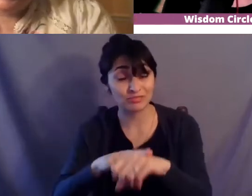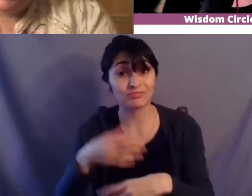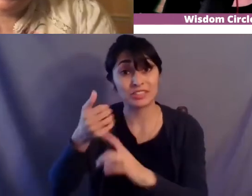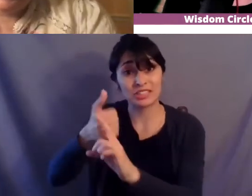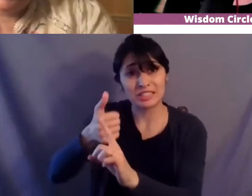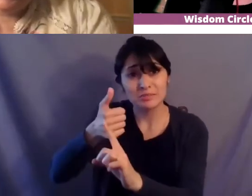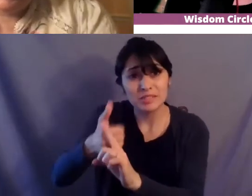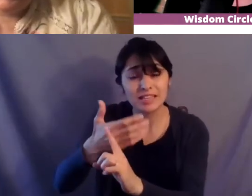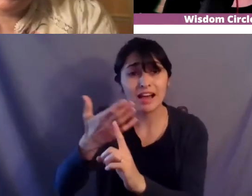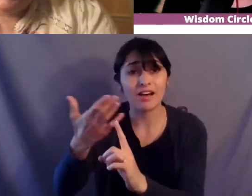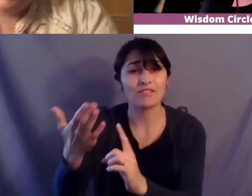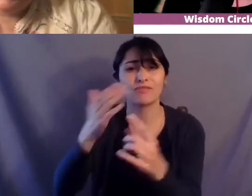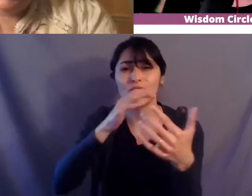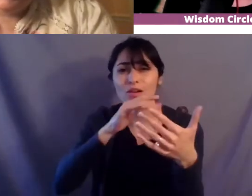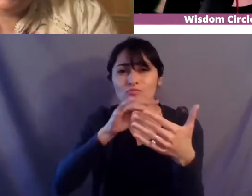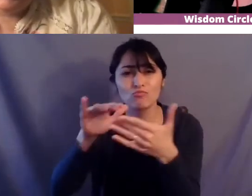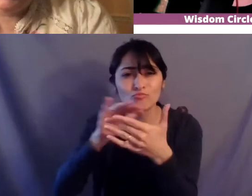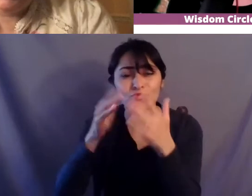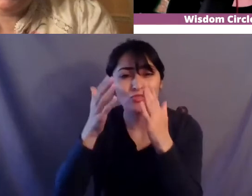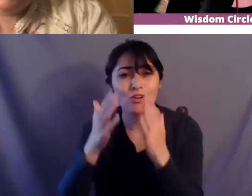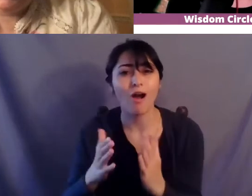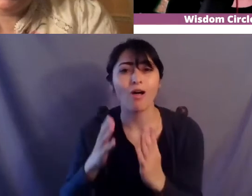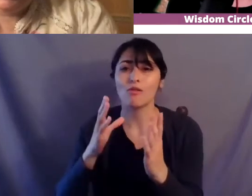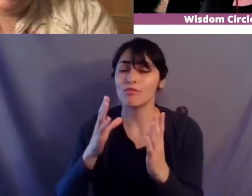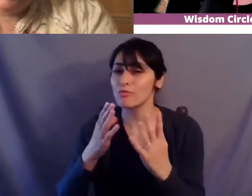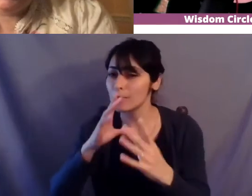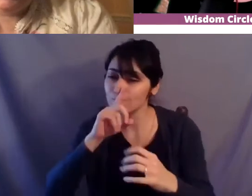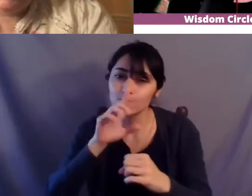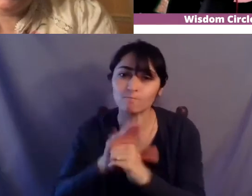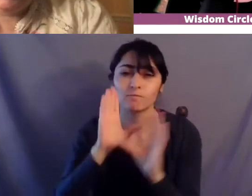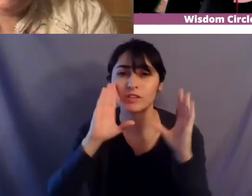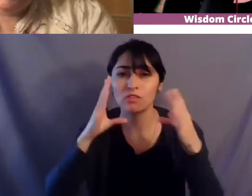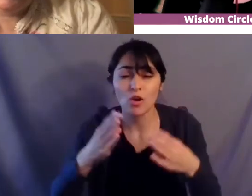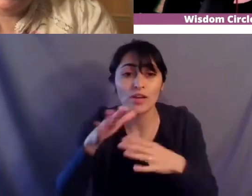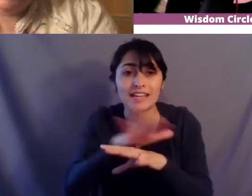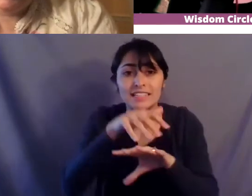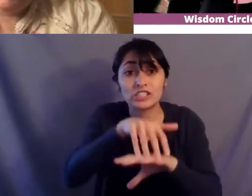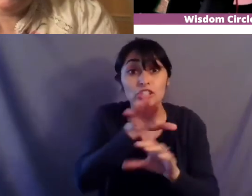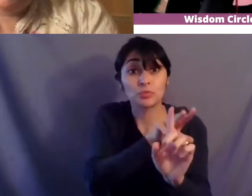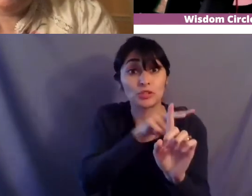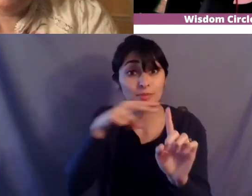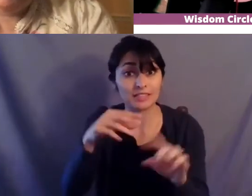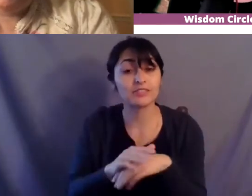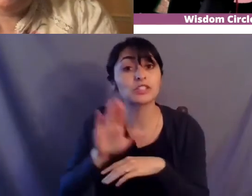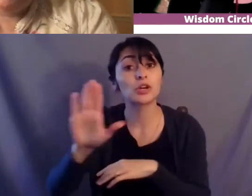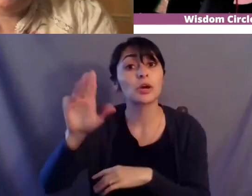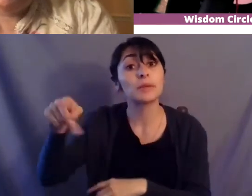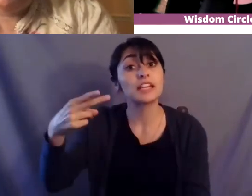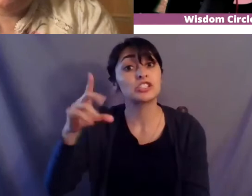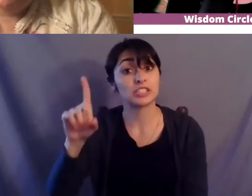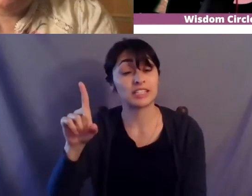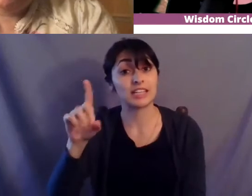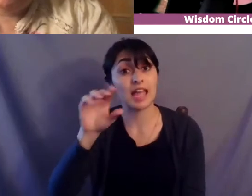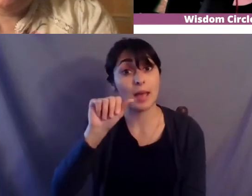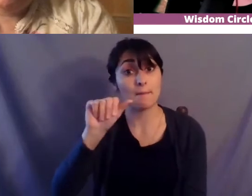to empowering indigenous perspectives gabby earned her phd and ma a in sociology